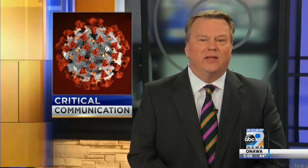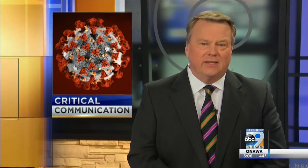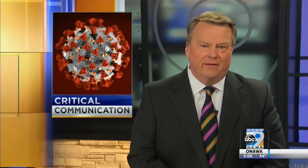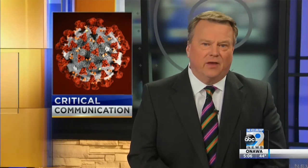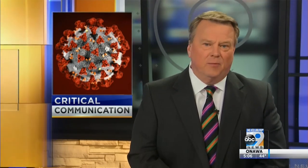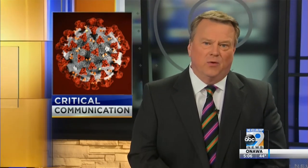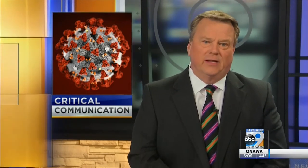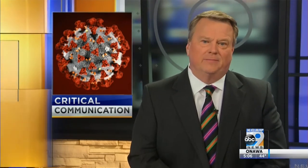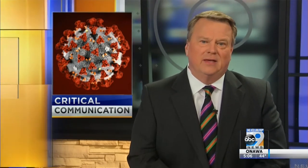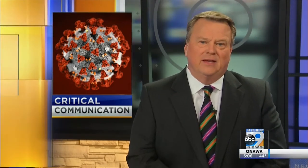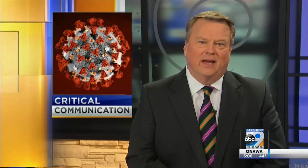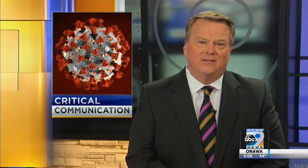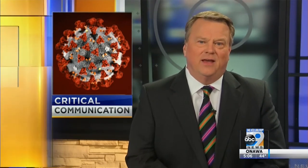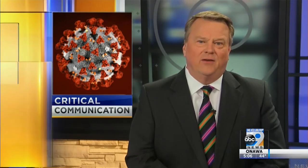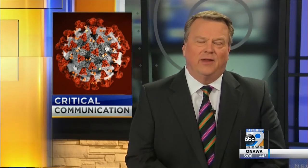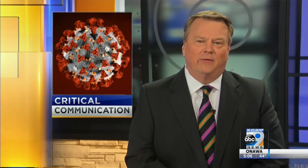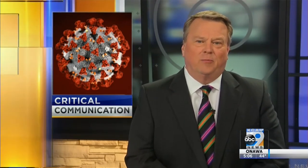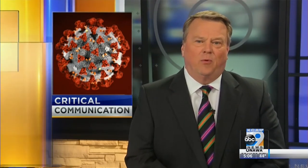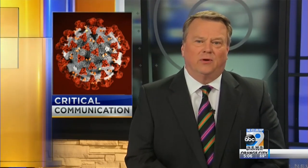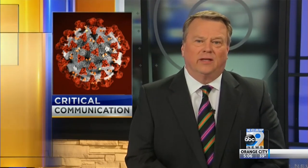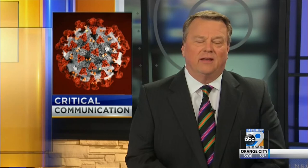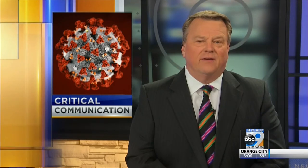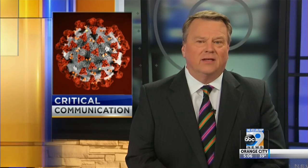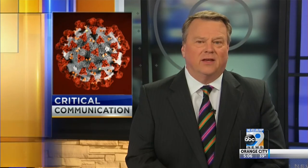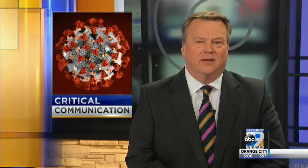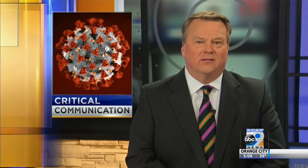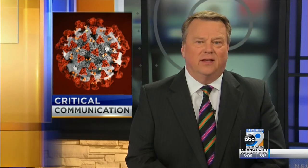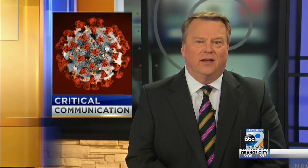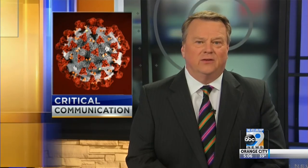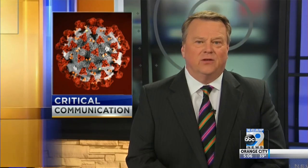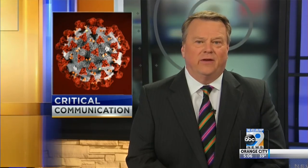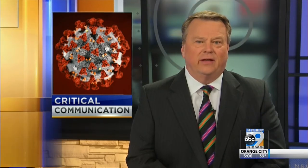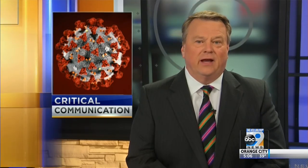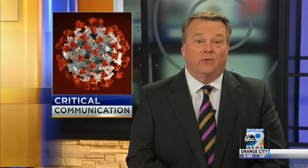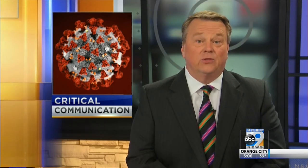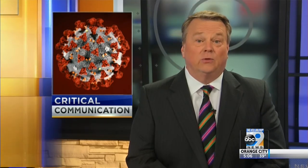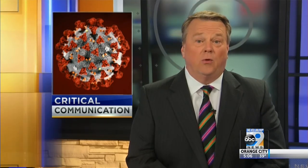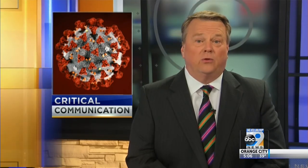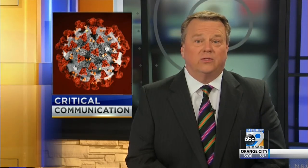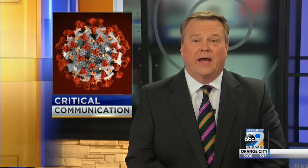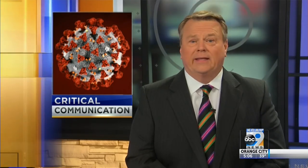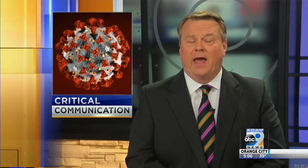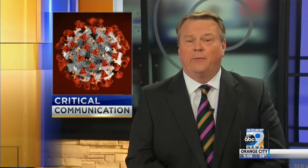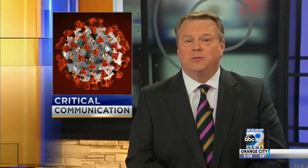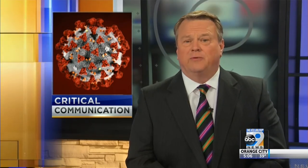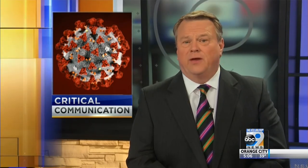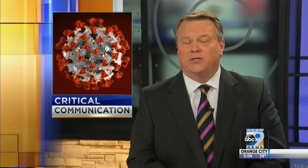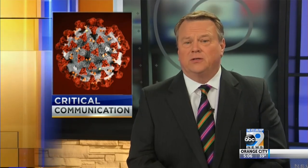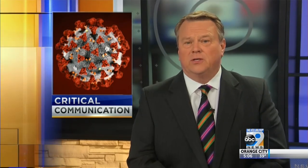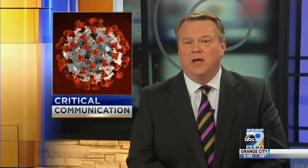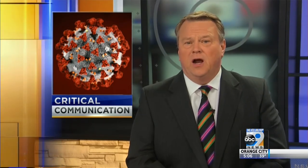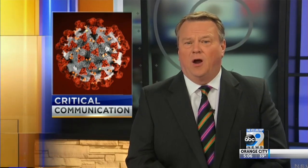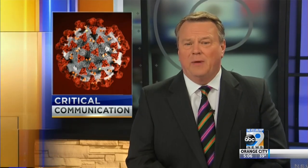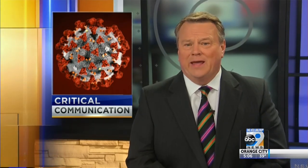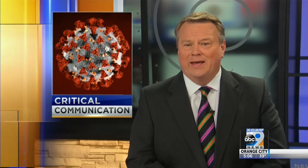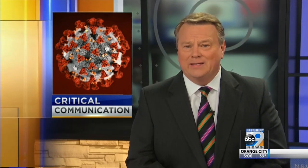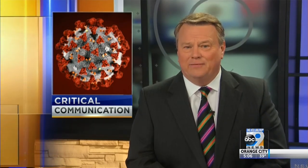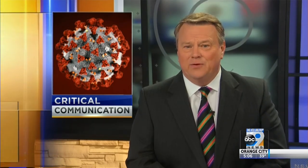the deaf community. KCAU9 reporter Lydia Vasquez today sharing how two local sign language professionals are making a difference